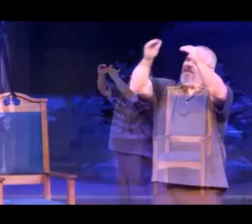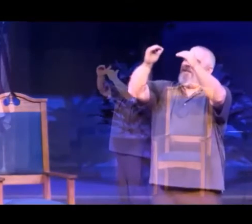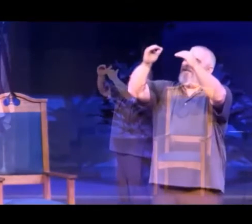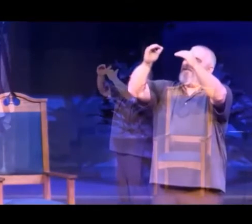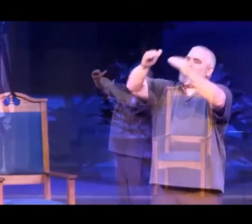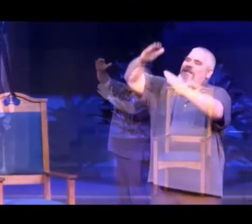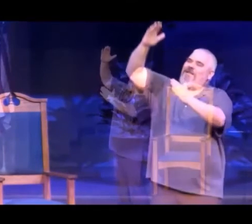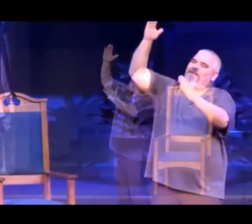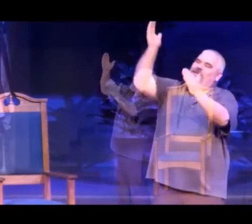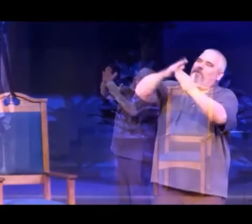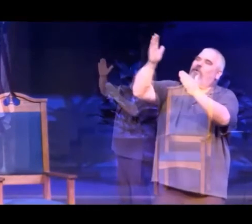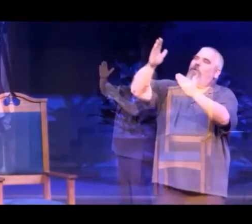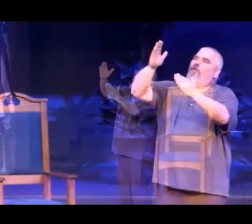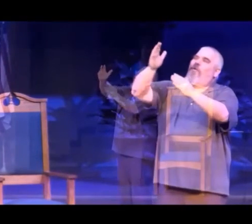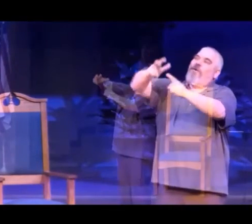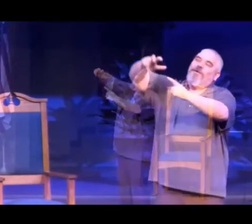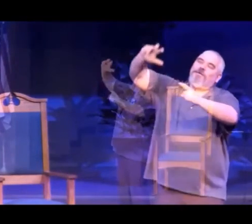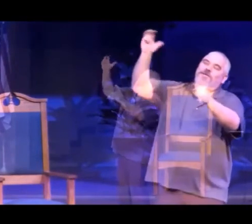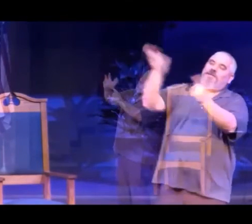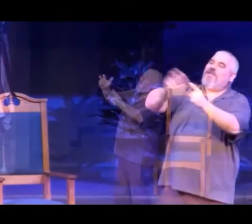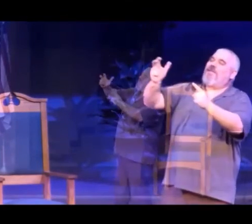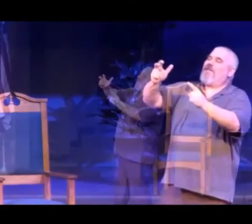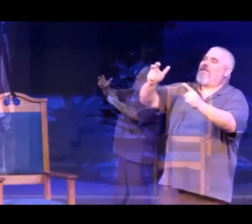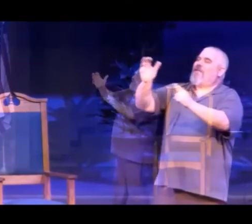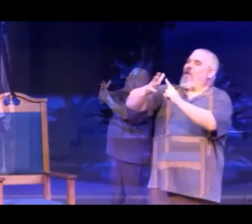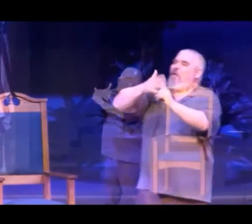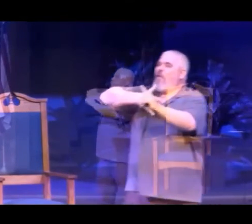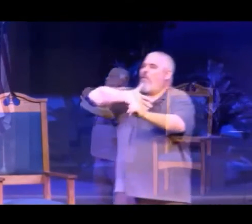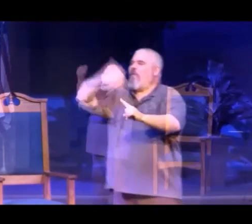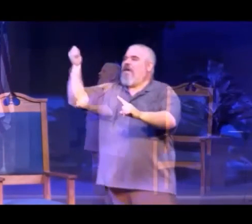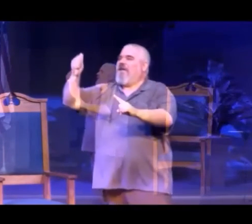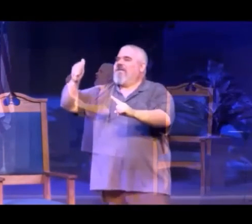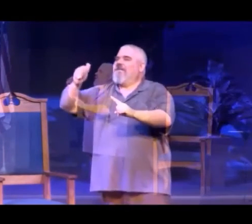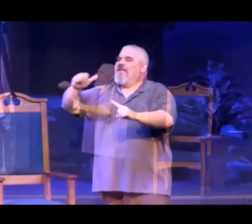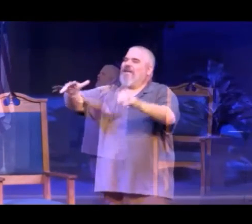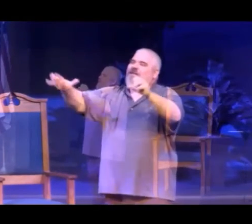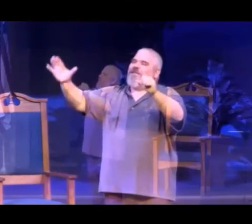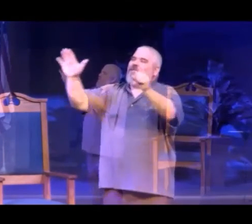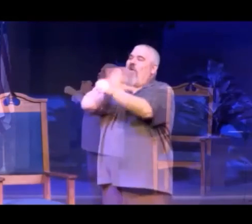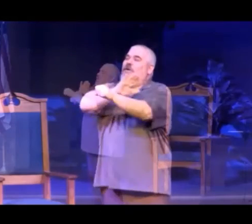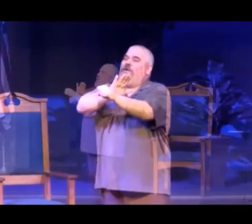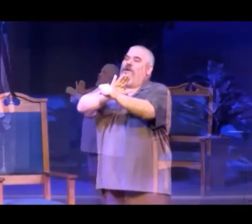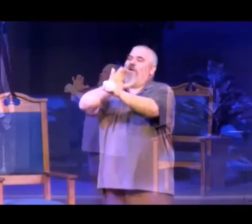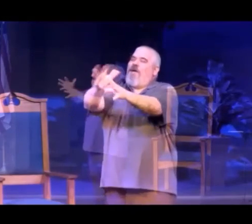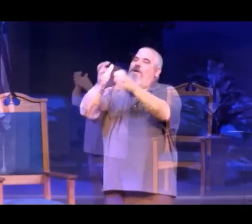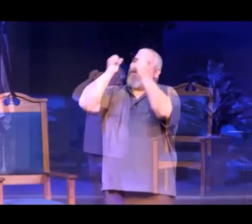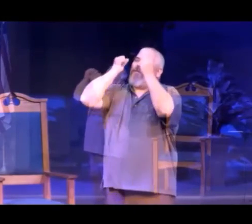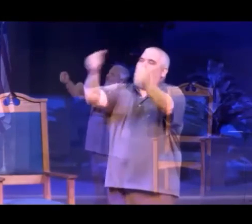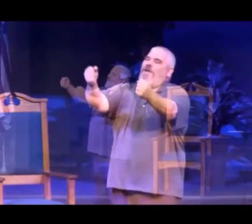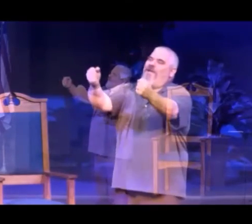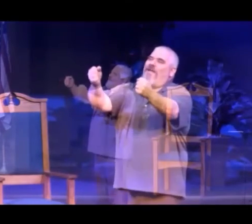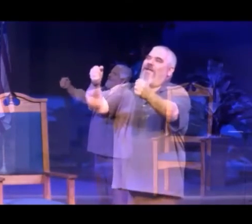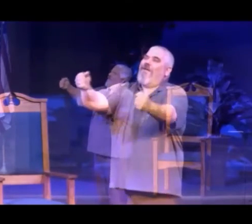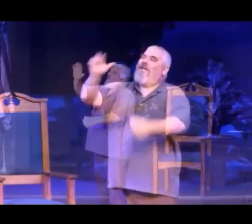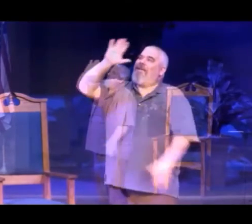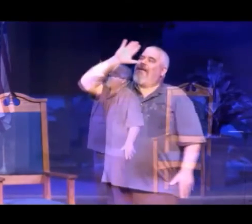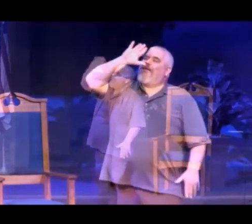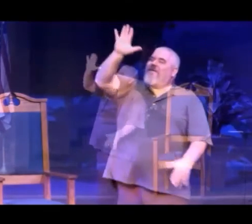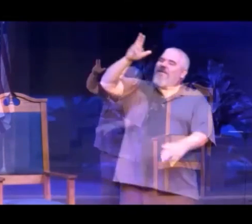like yours There is